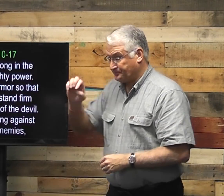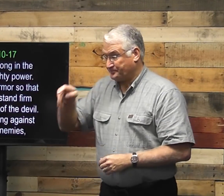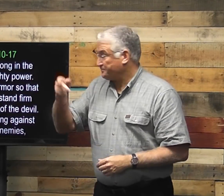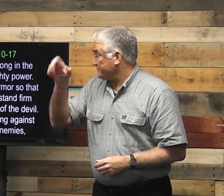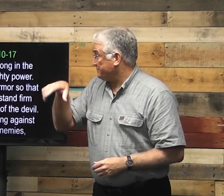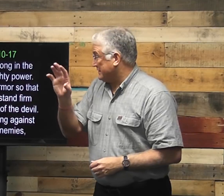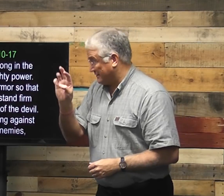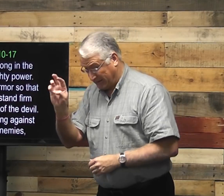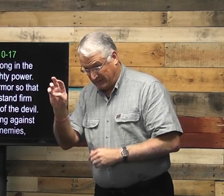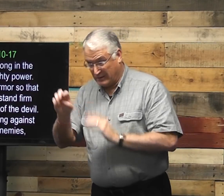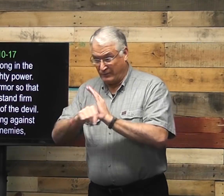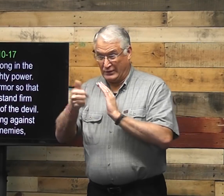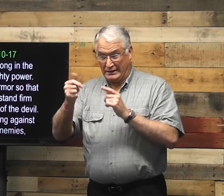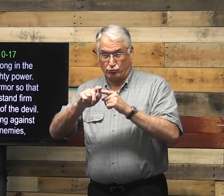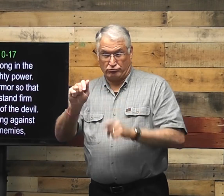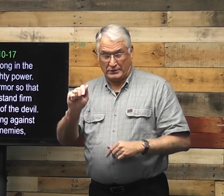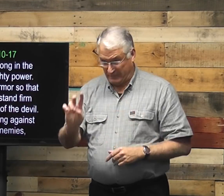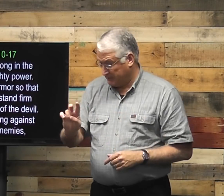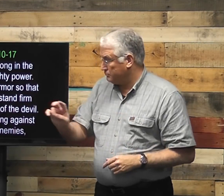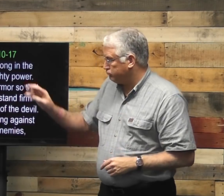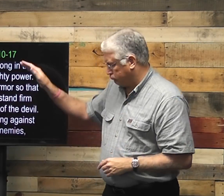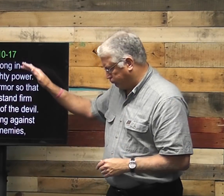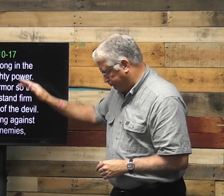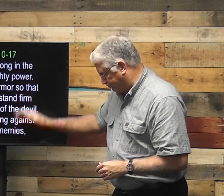So, Ephesians chapter 6, verses 10 to 17.